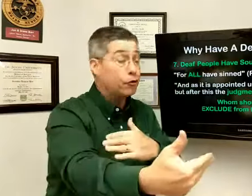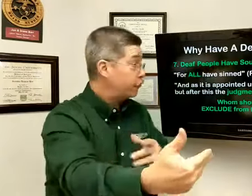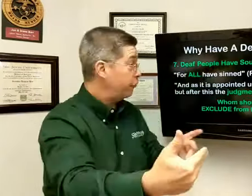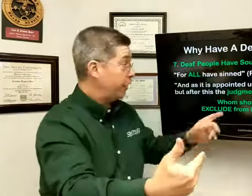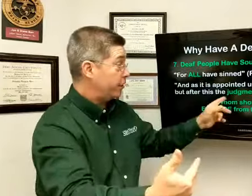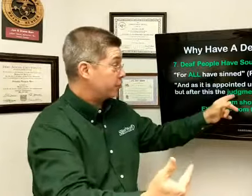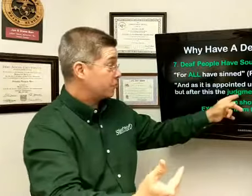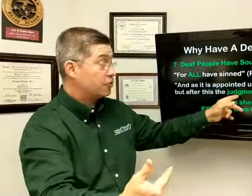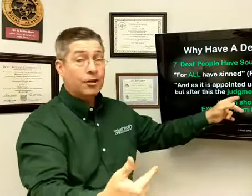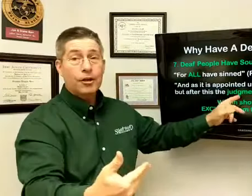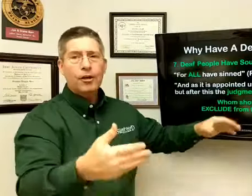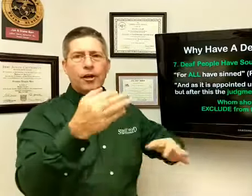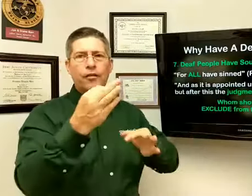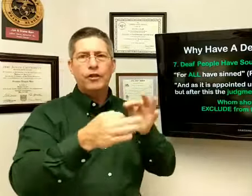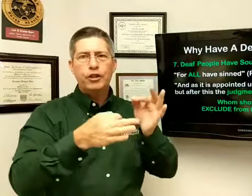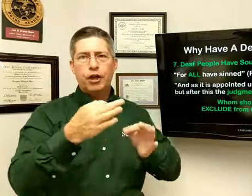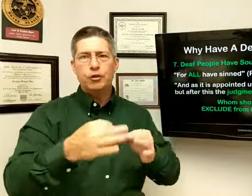this, the judgment.